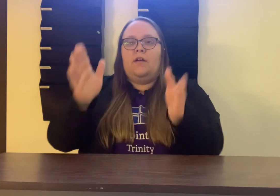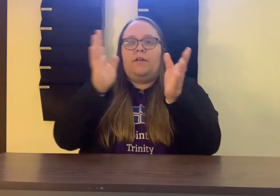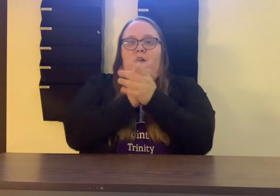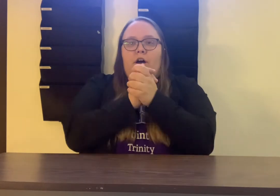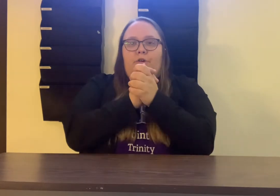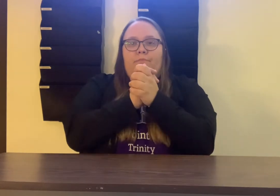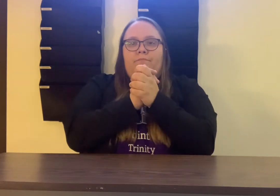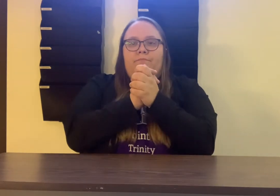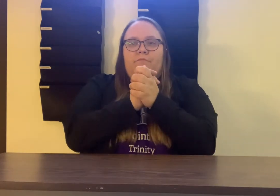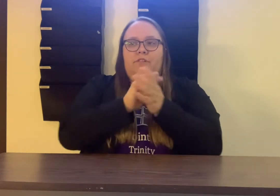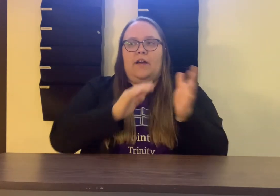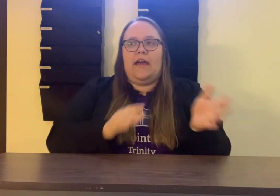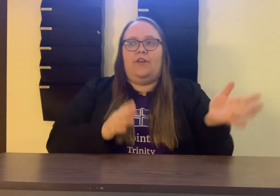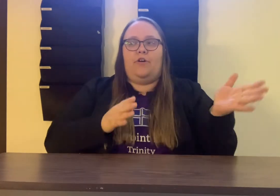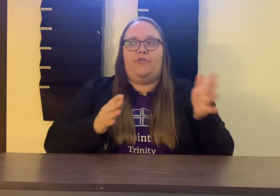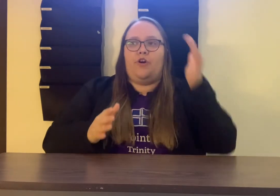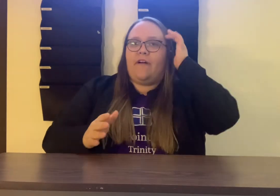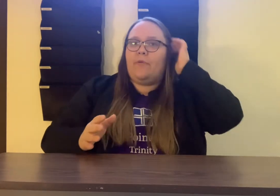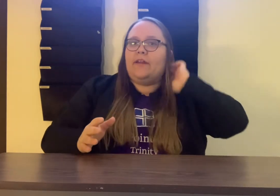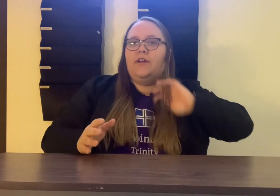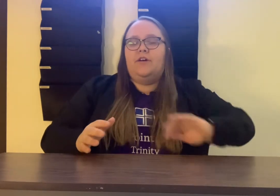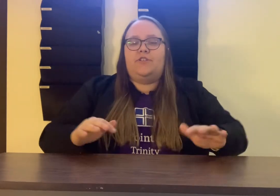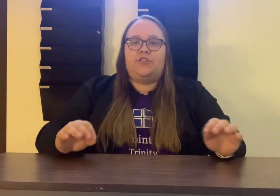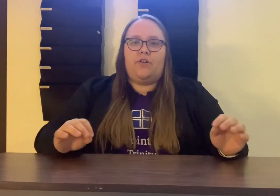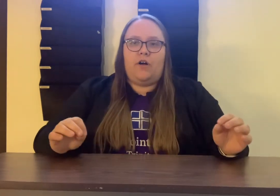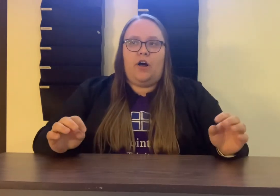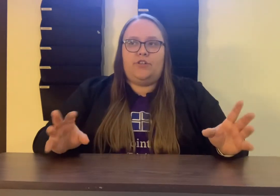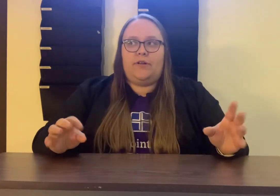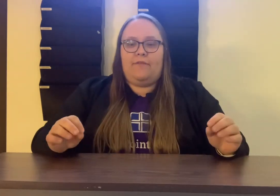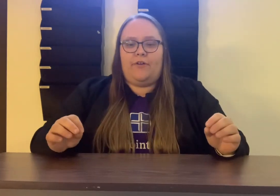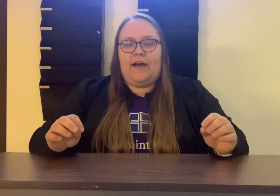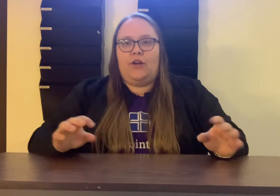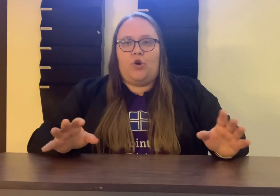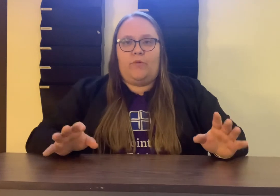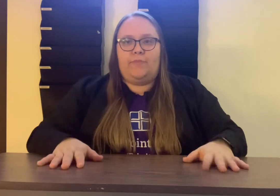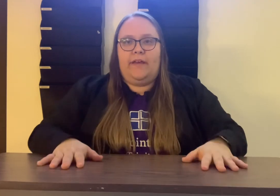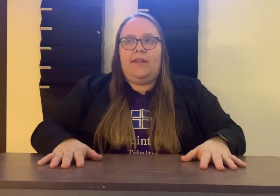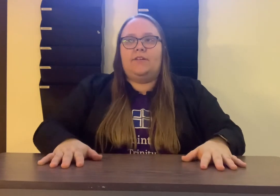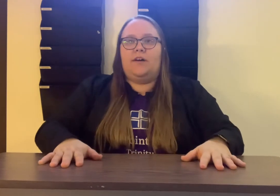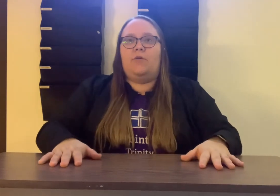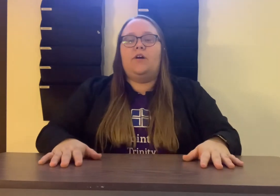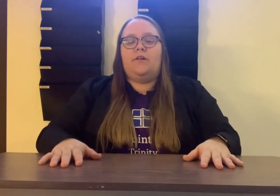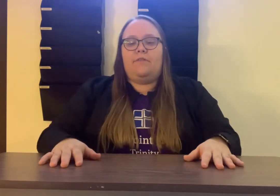Go. And again, you'll go through a go fight win. So I'll do it again for your kind of normal speed. So ready.